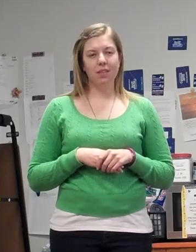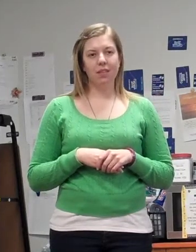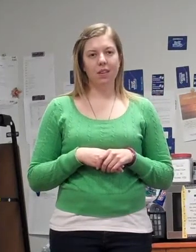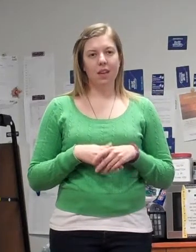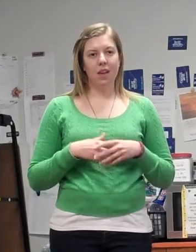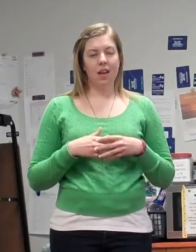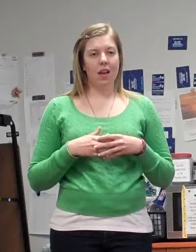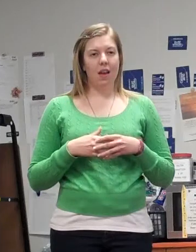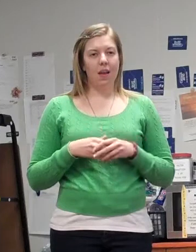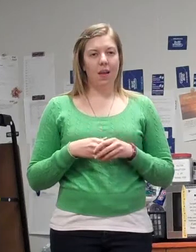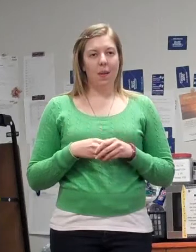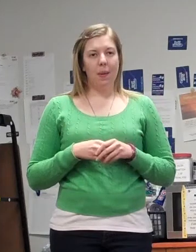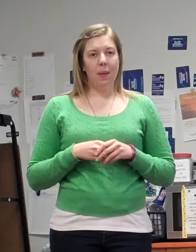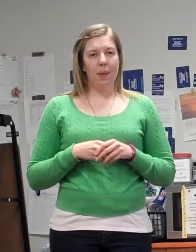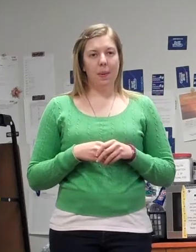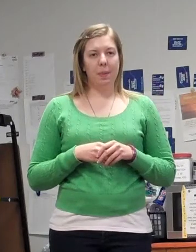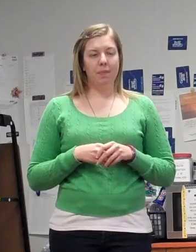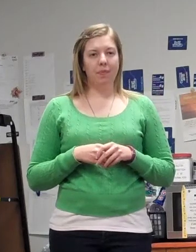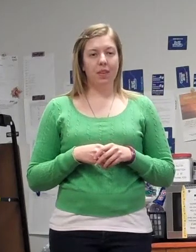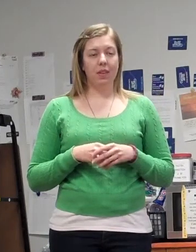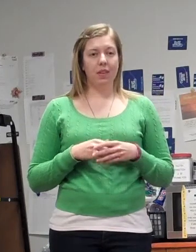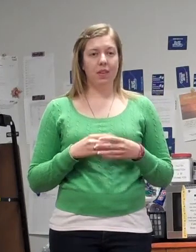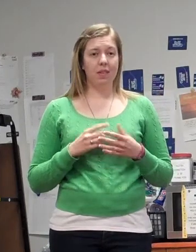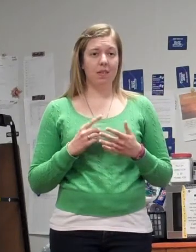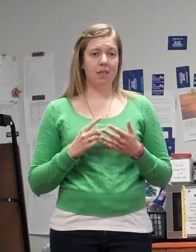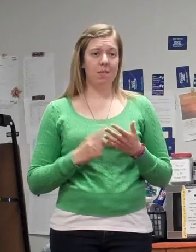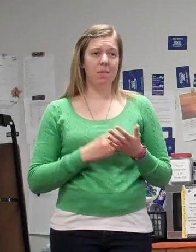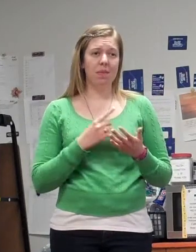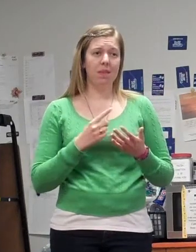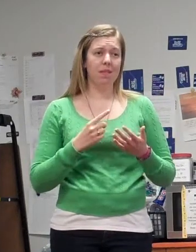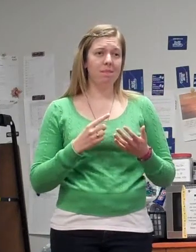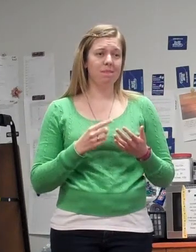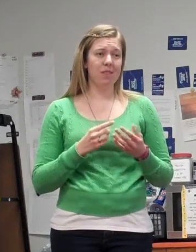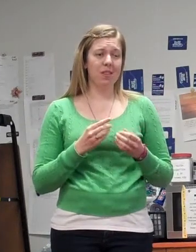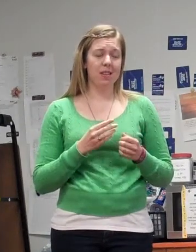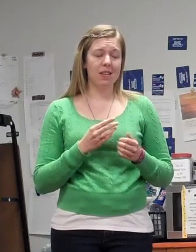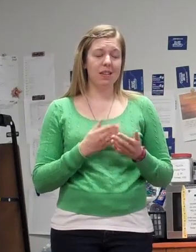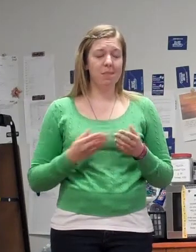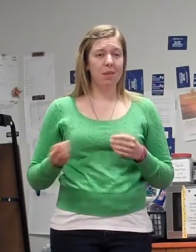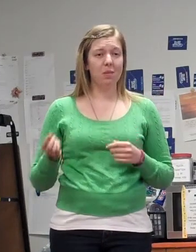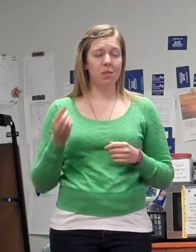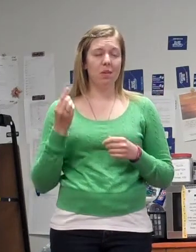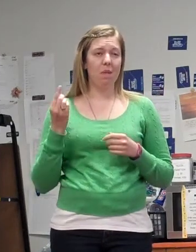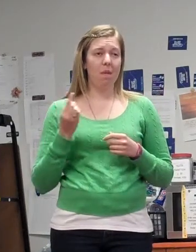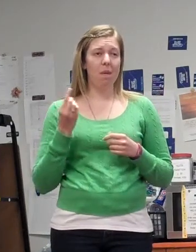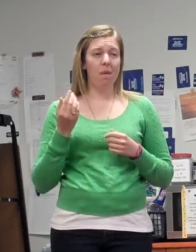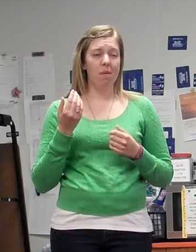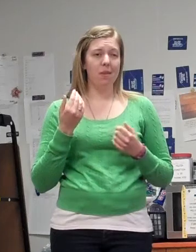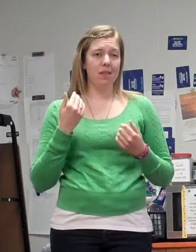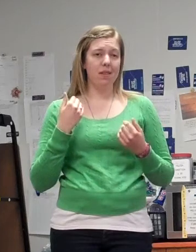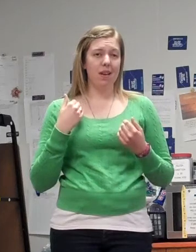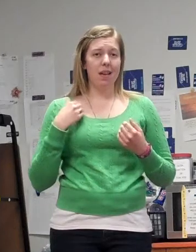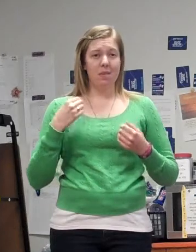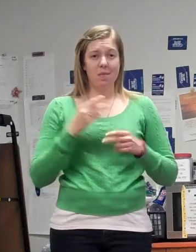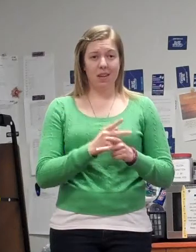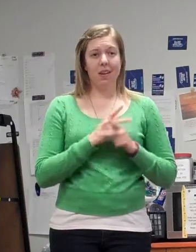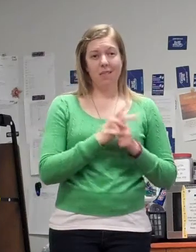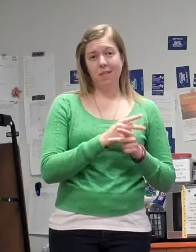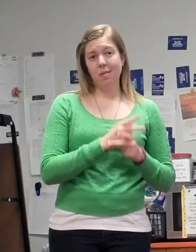just something that we always had to be careful of and watch. Nowadays, in the emergency room, they actually